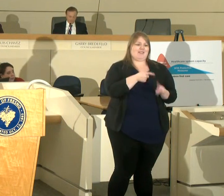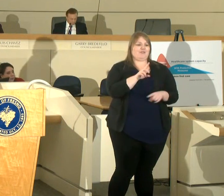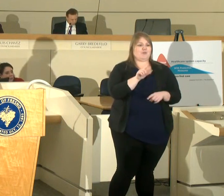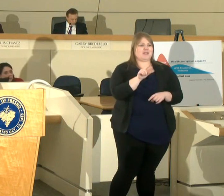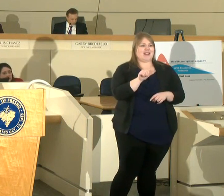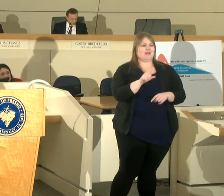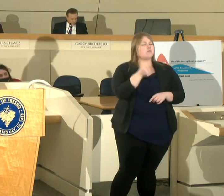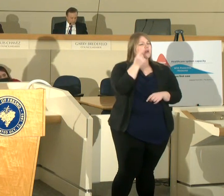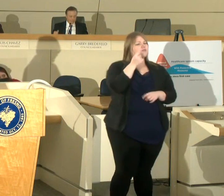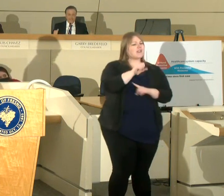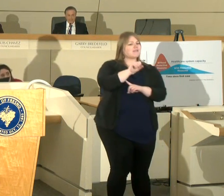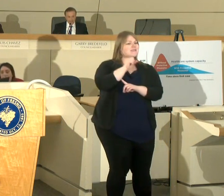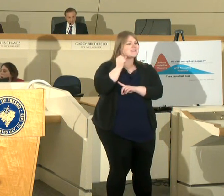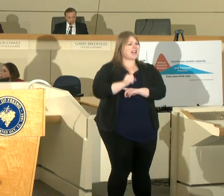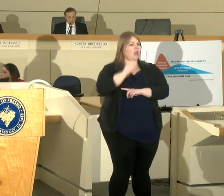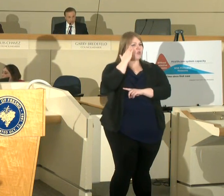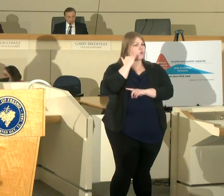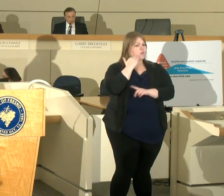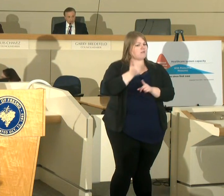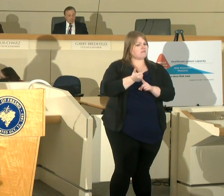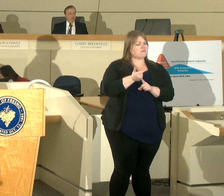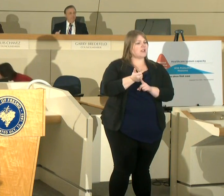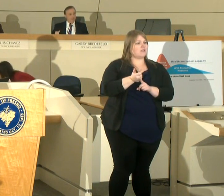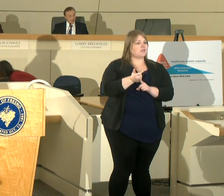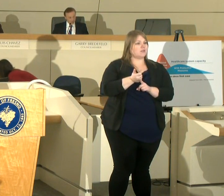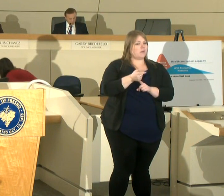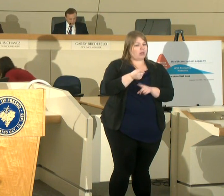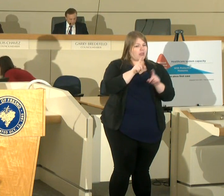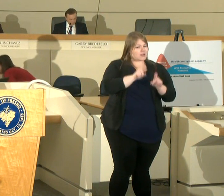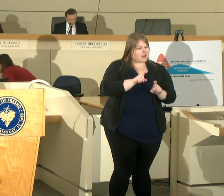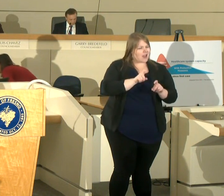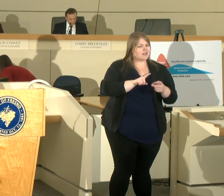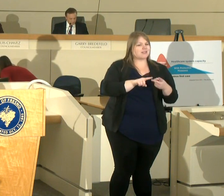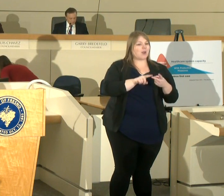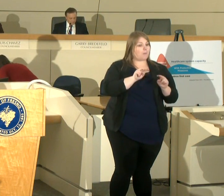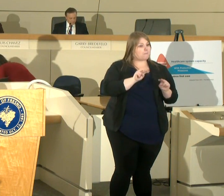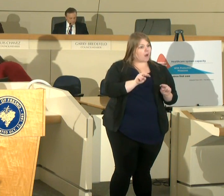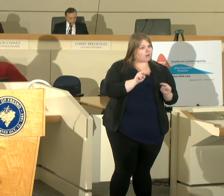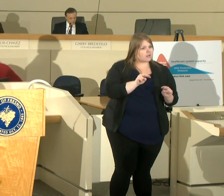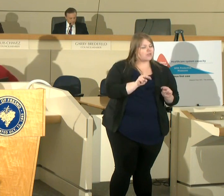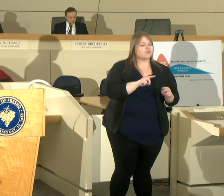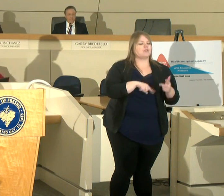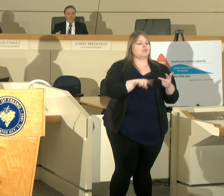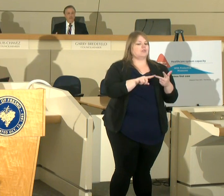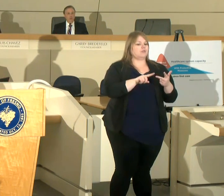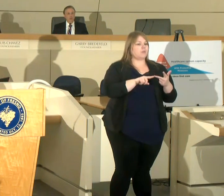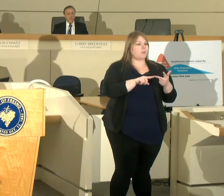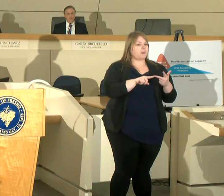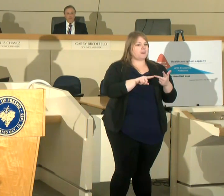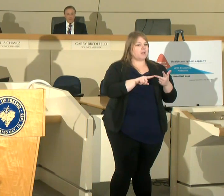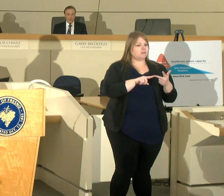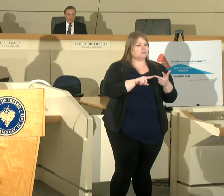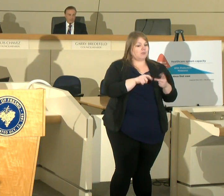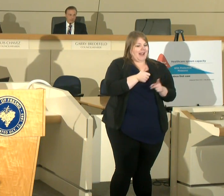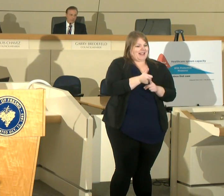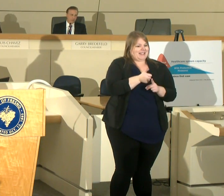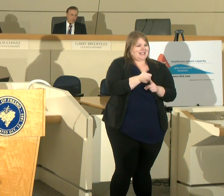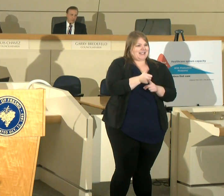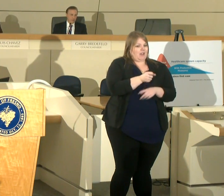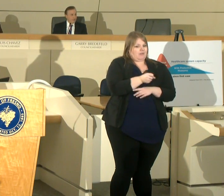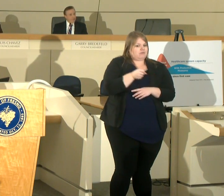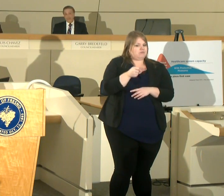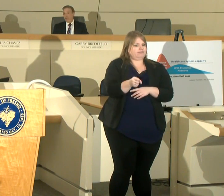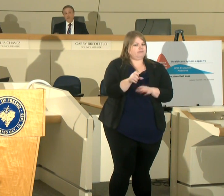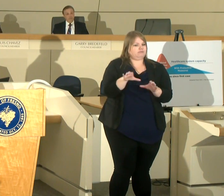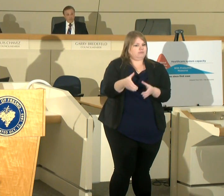Korea model they test they monitor and they self-quarantine people who have symptoms